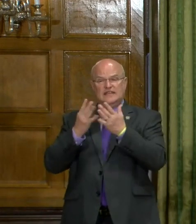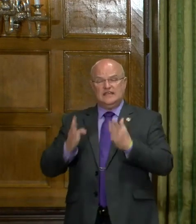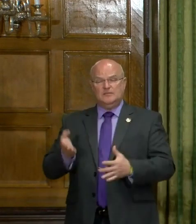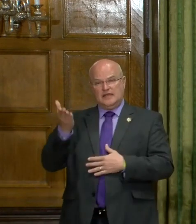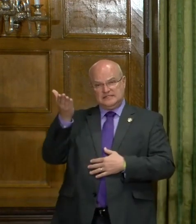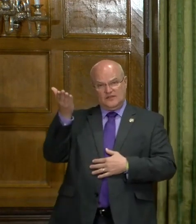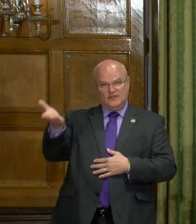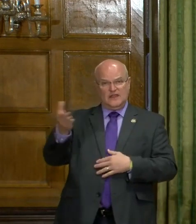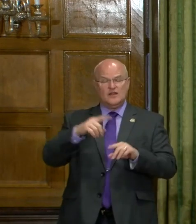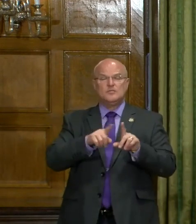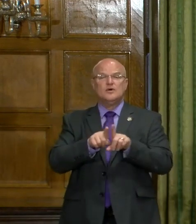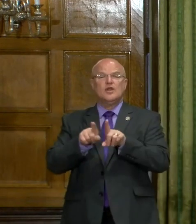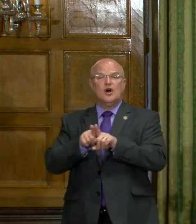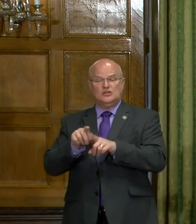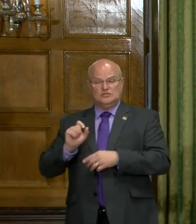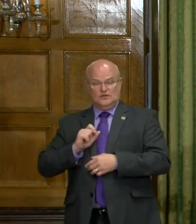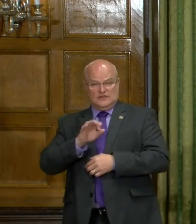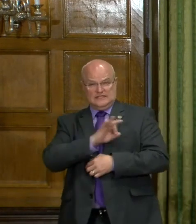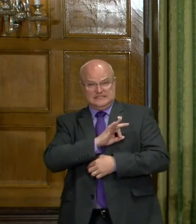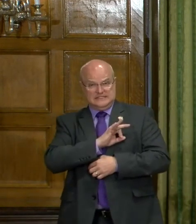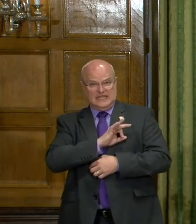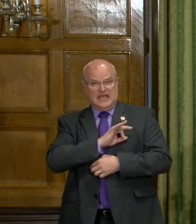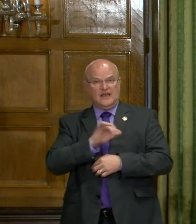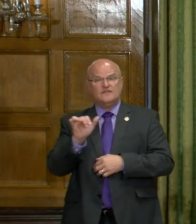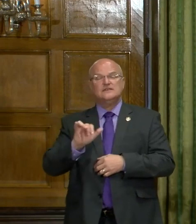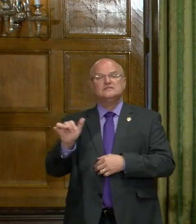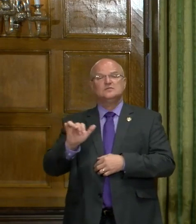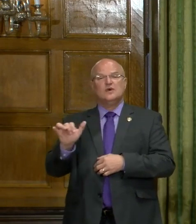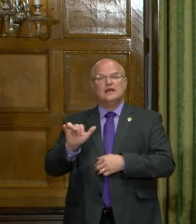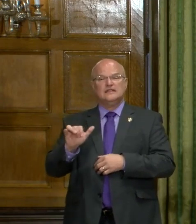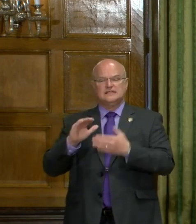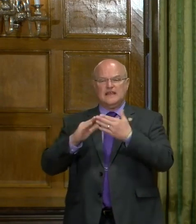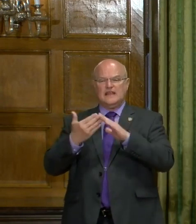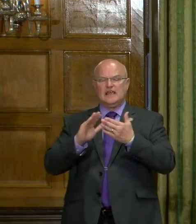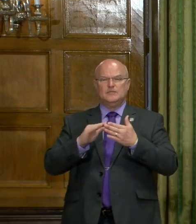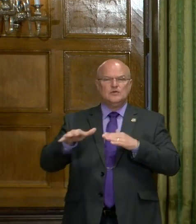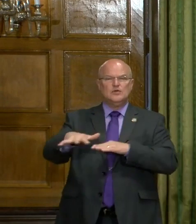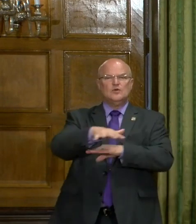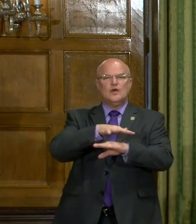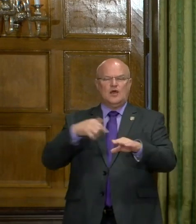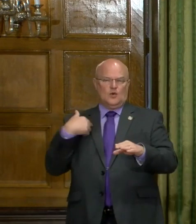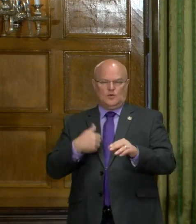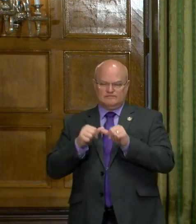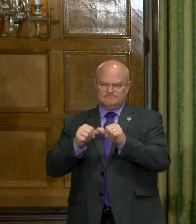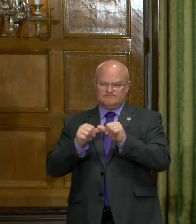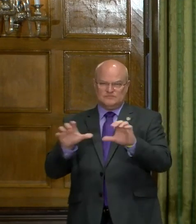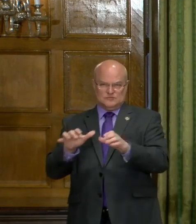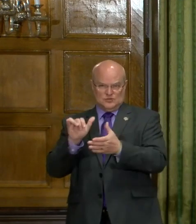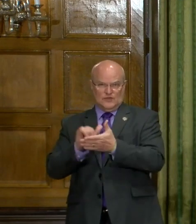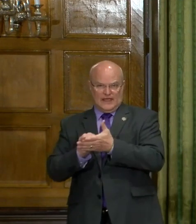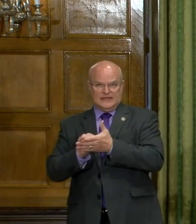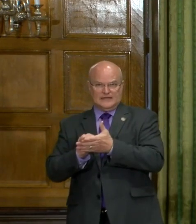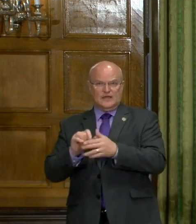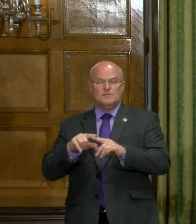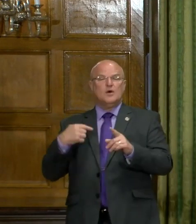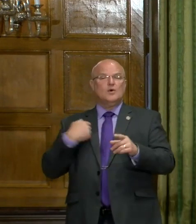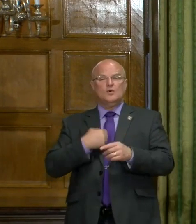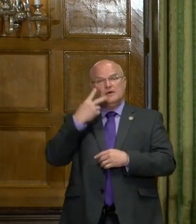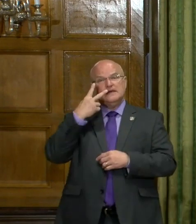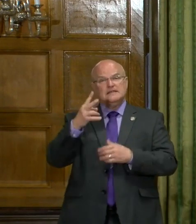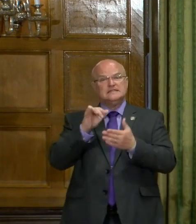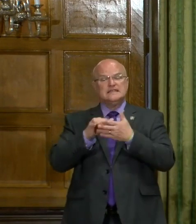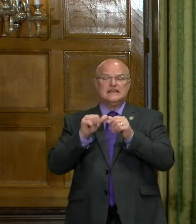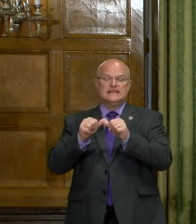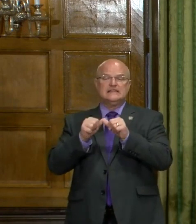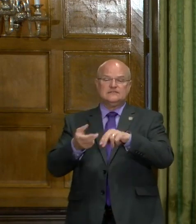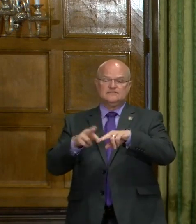inmates that are there, but also the staff as well as the community. So we're continuing to do that, but we'll see that